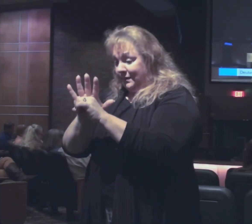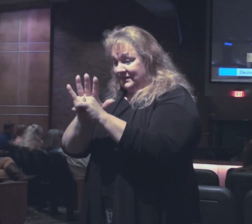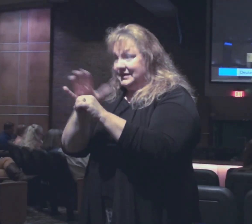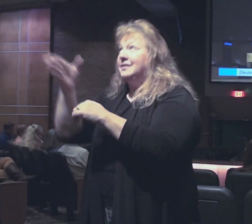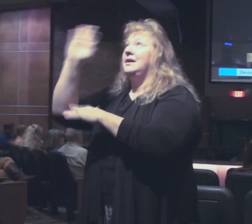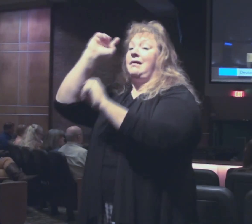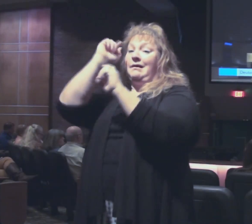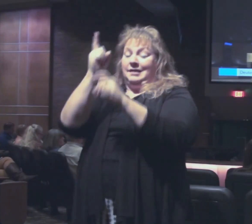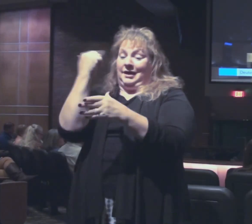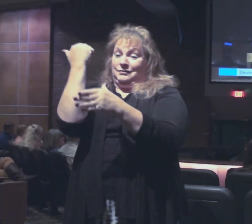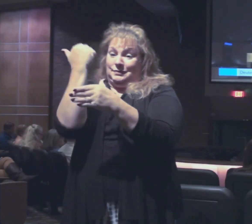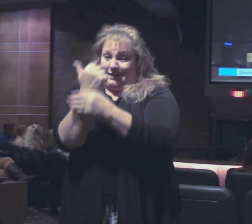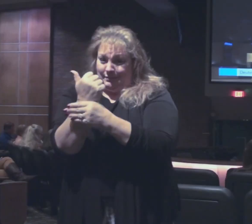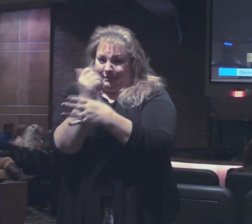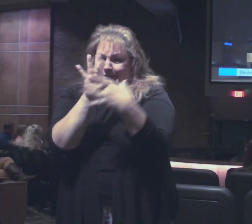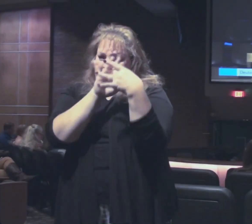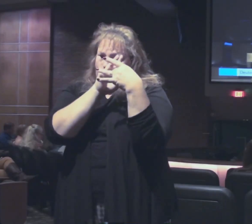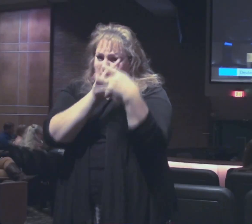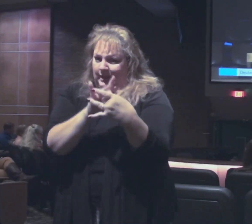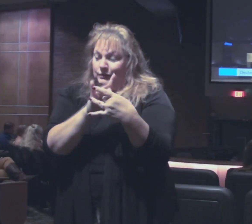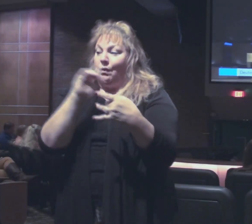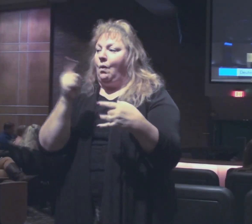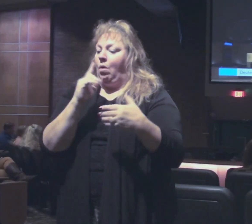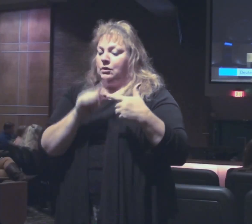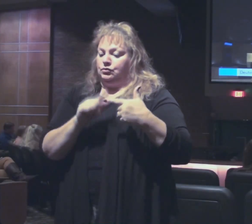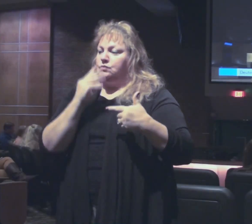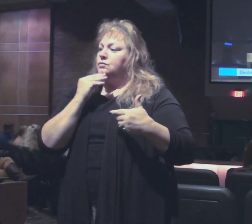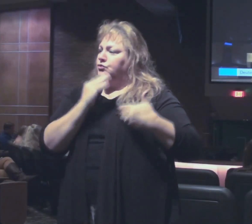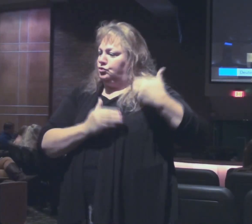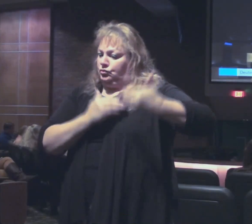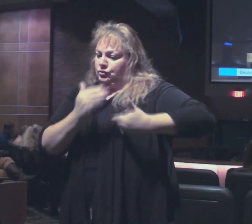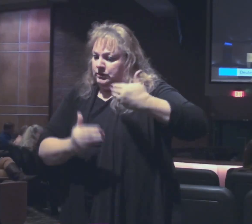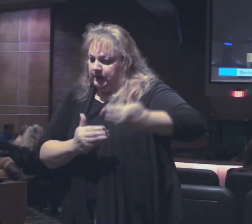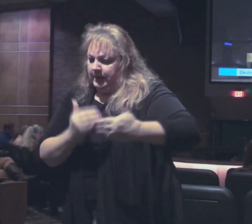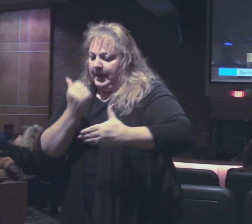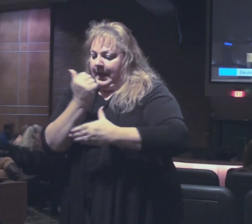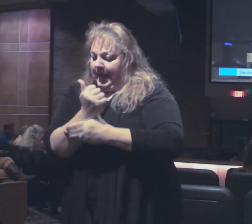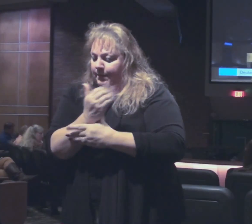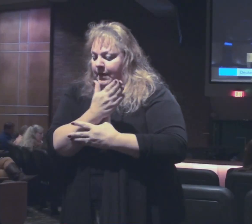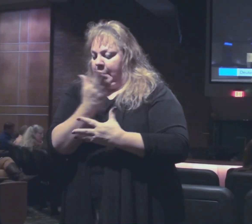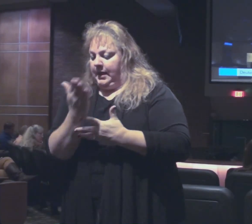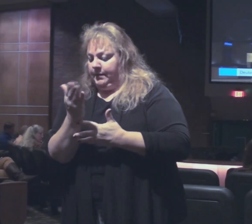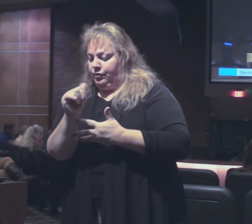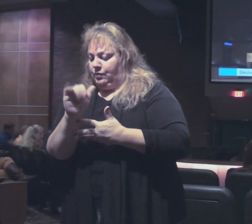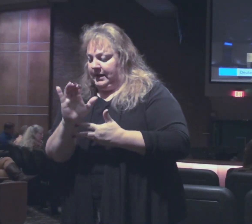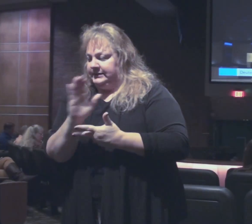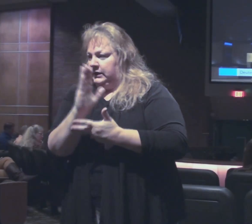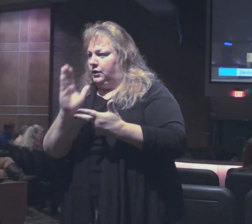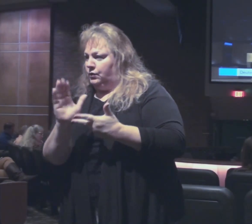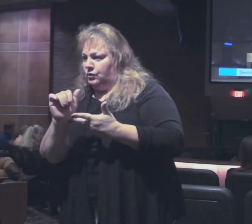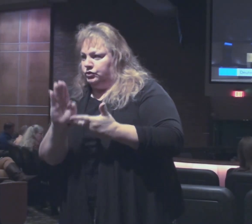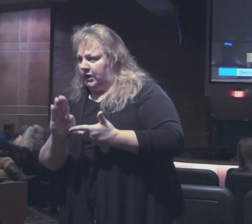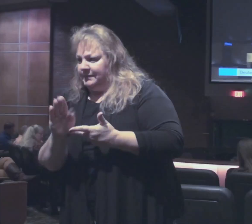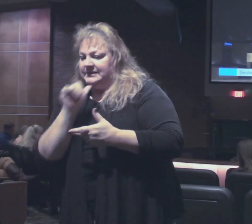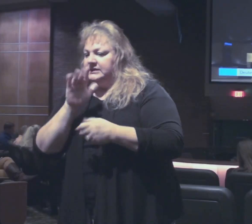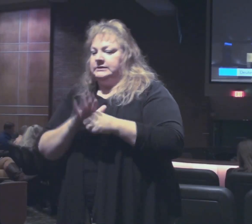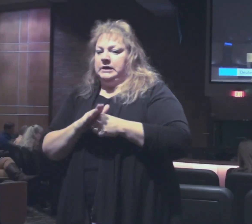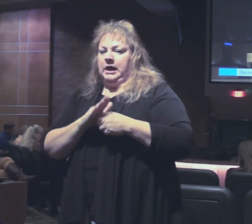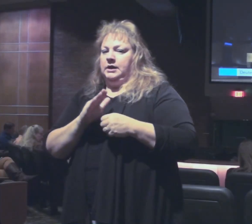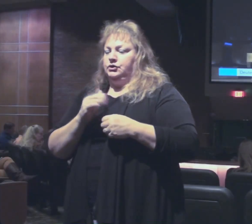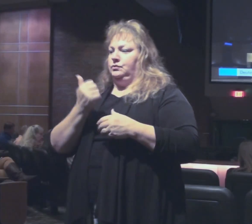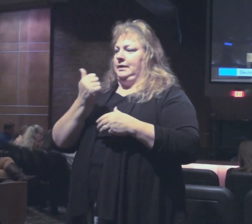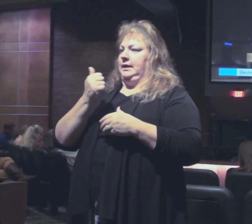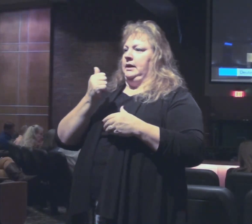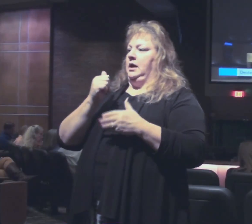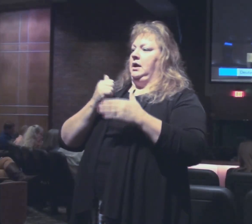with Abraham, only pertain to the descendants of Abraham through Isaac, through Jacob. It is not enough to be a descendant of